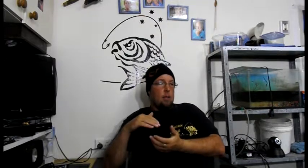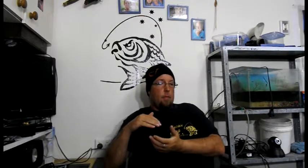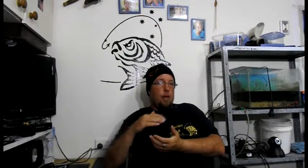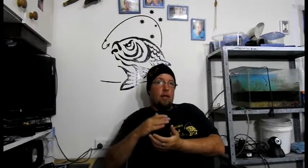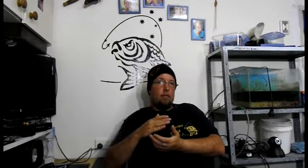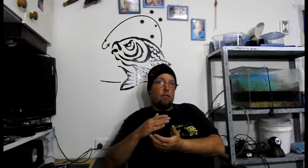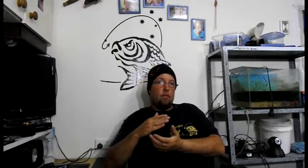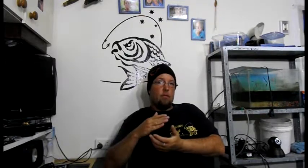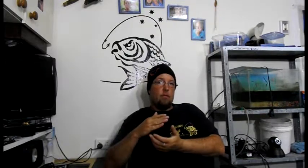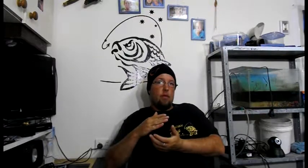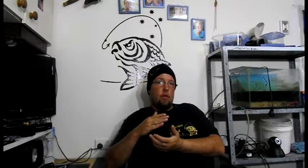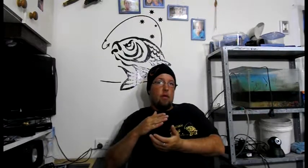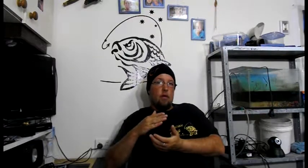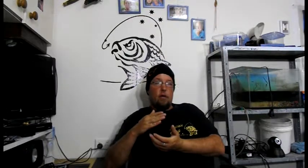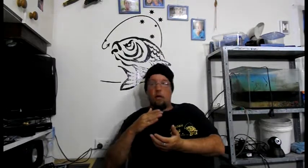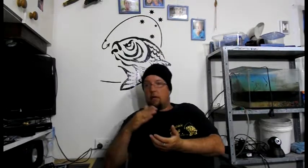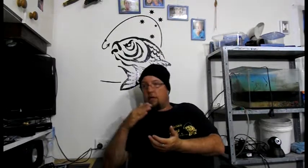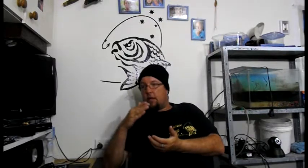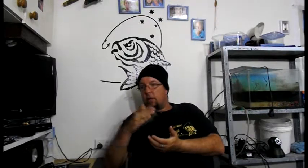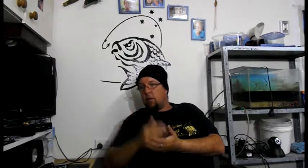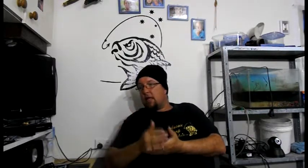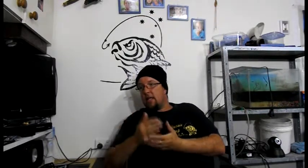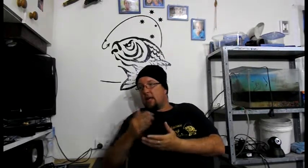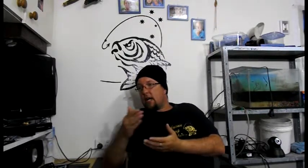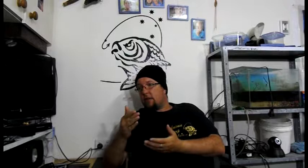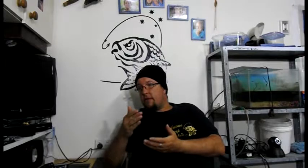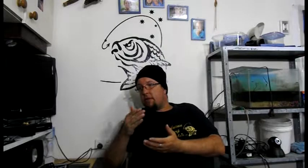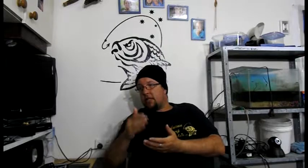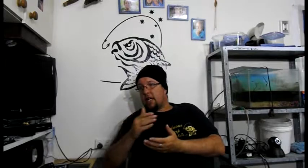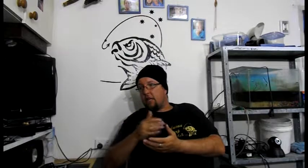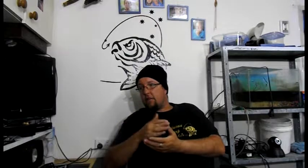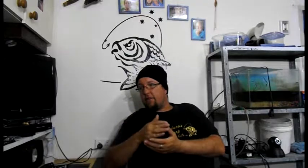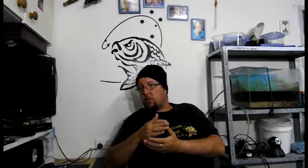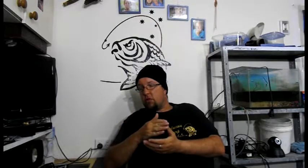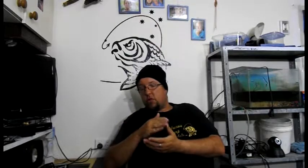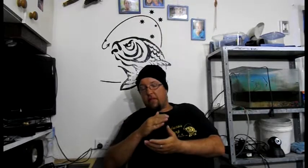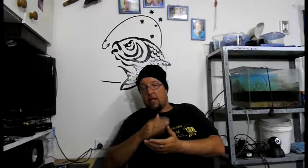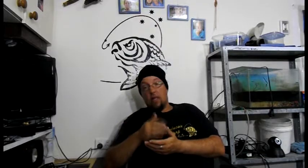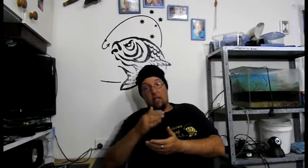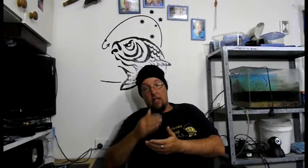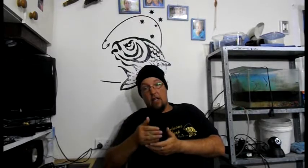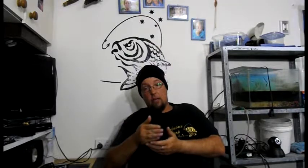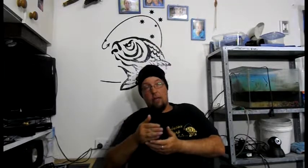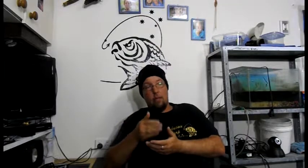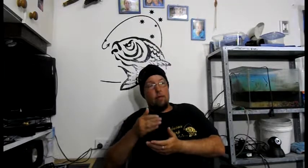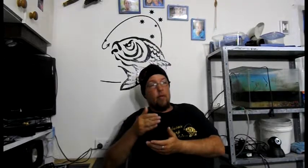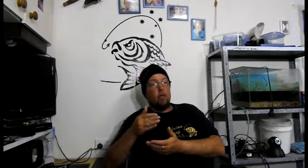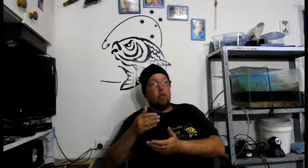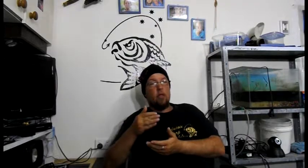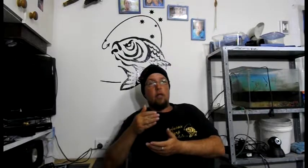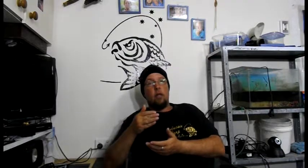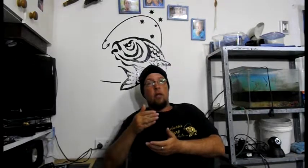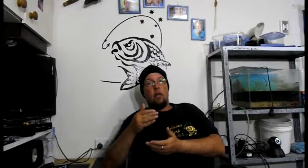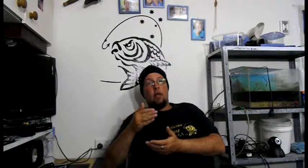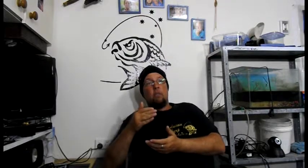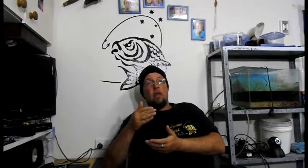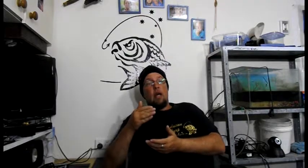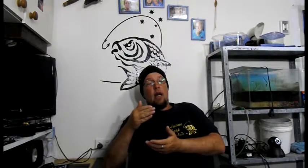But. There was one there. can't remember exactly. What fish it was off hand. I think it was the Murray cod. Um.